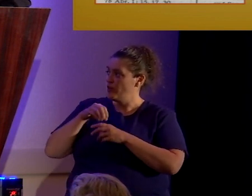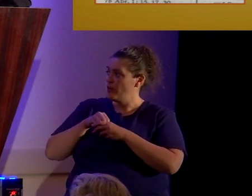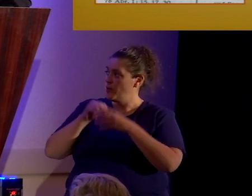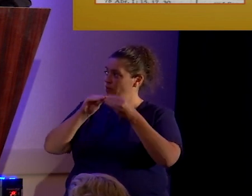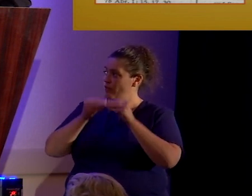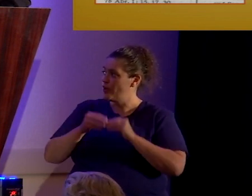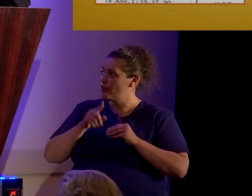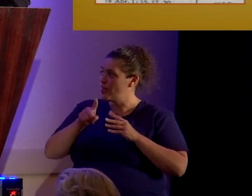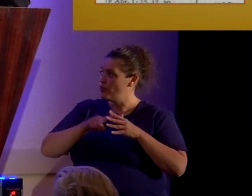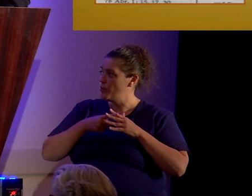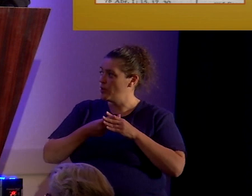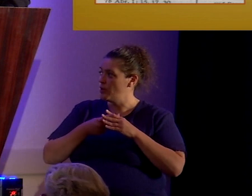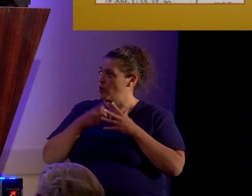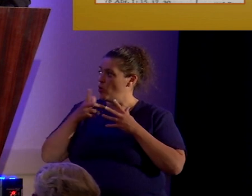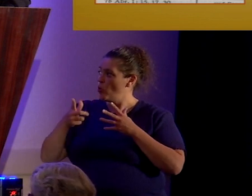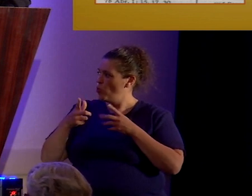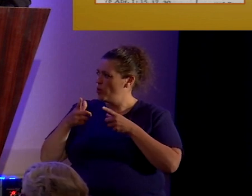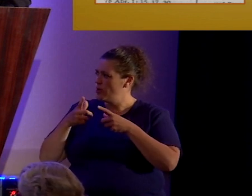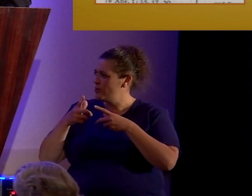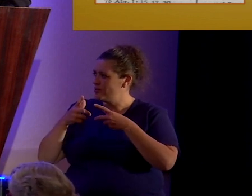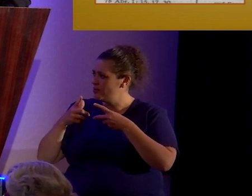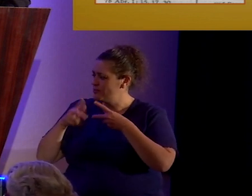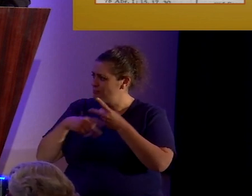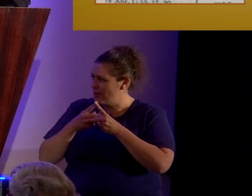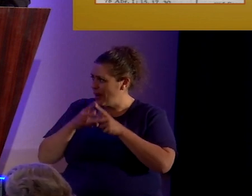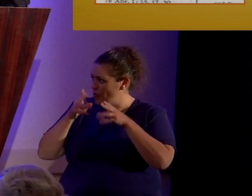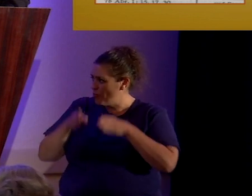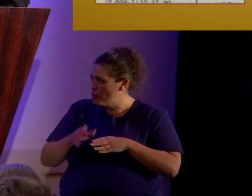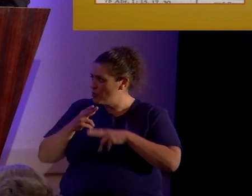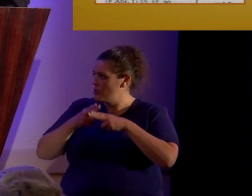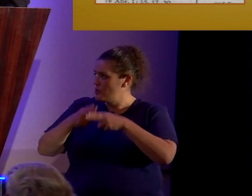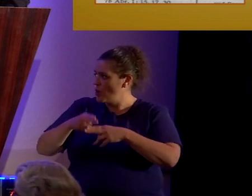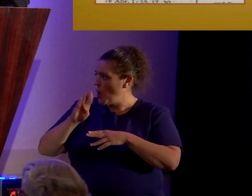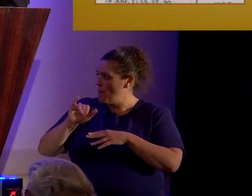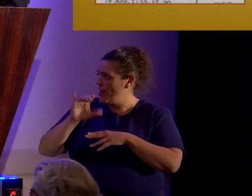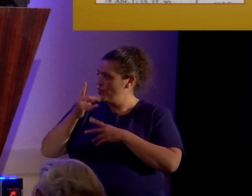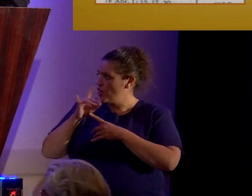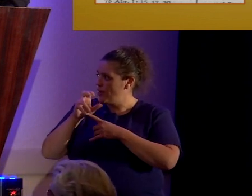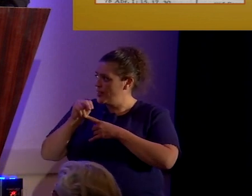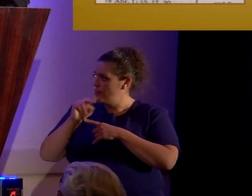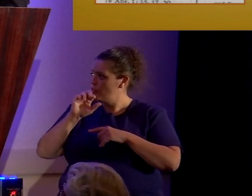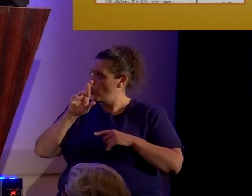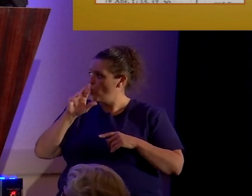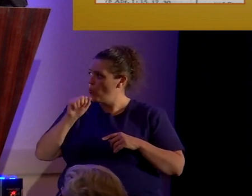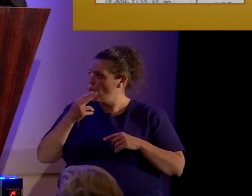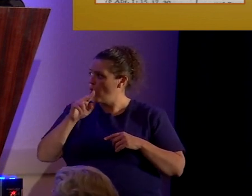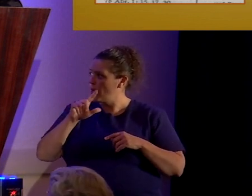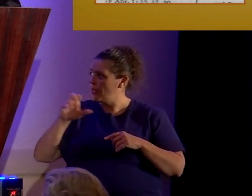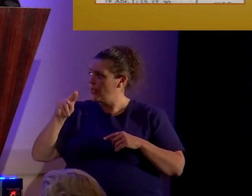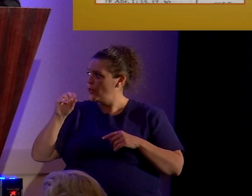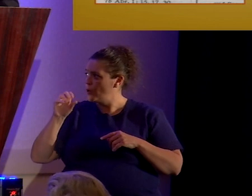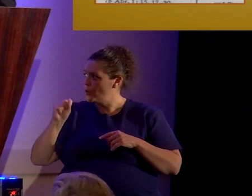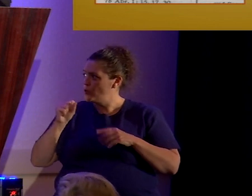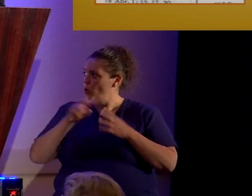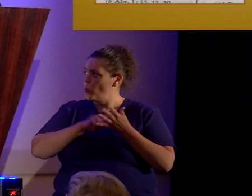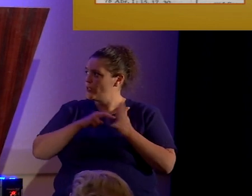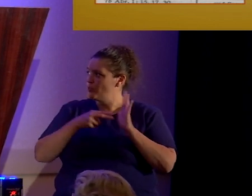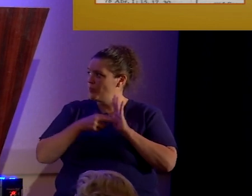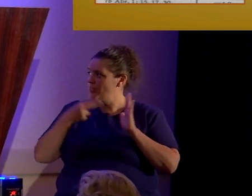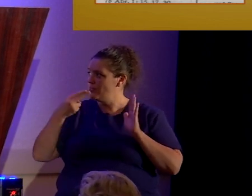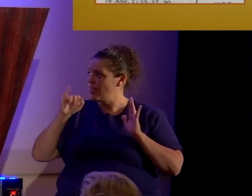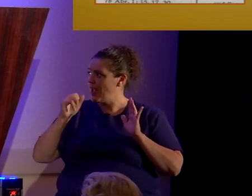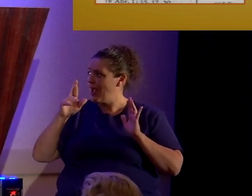at the beginning, which manner of figures is called by the Chaldeans, which signifies hieroglyphics.